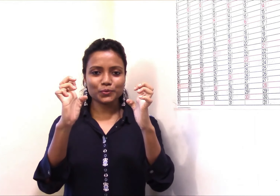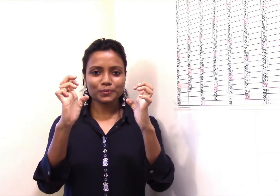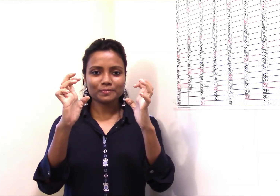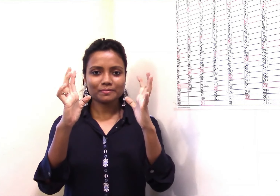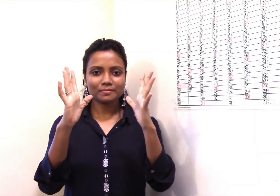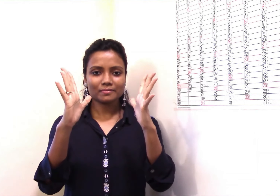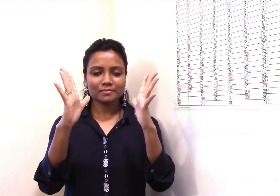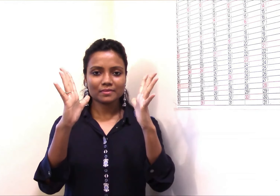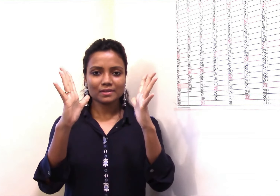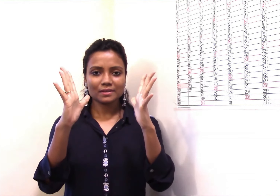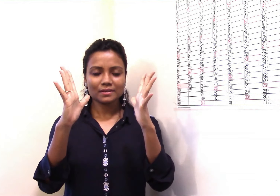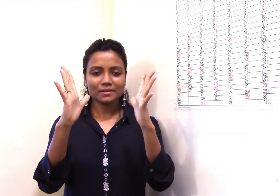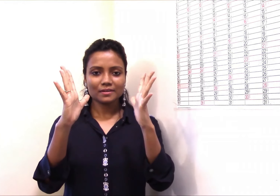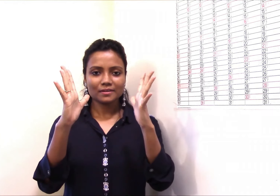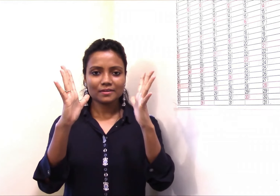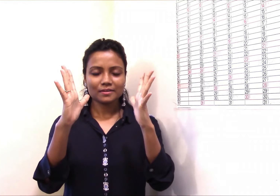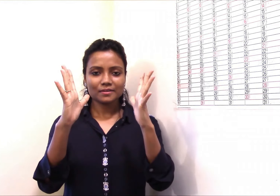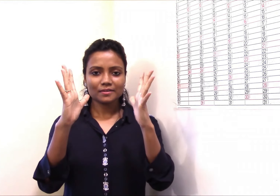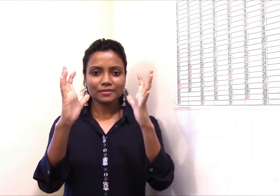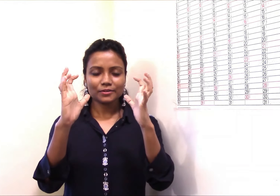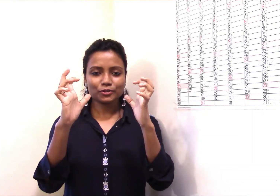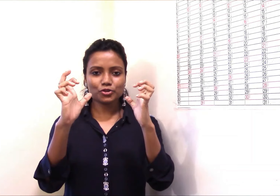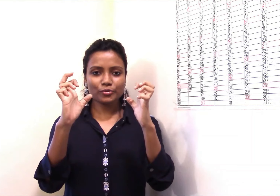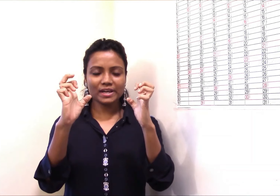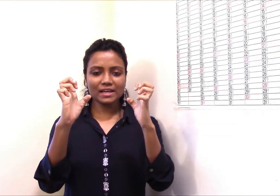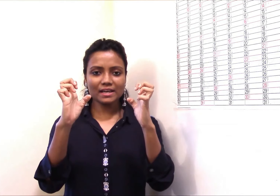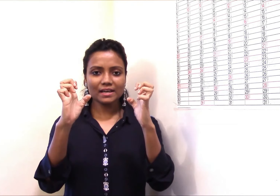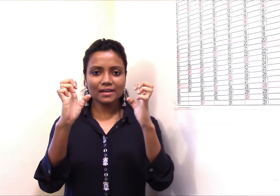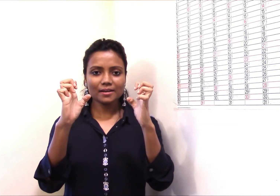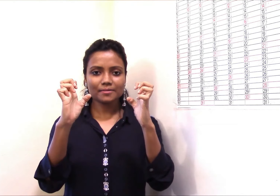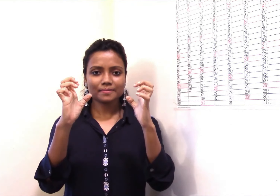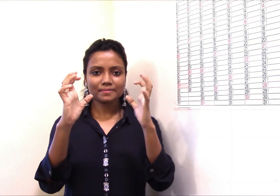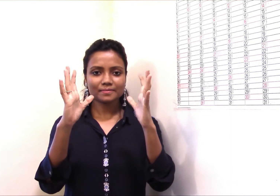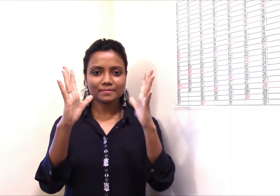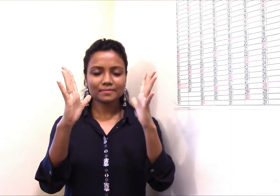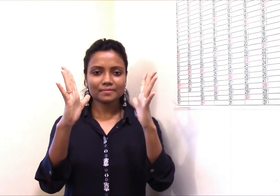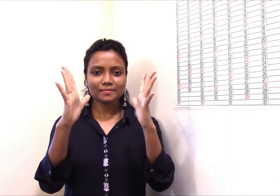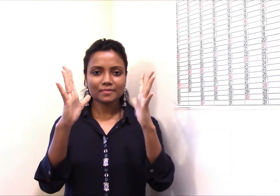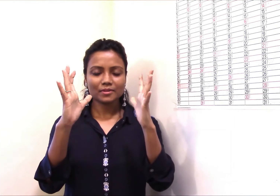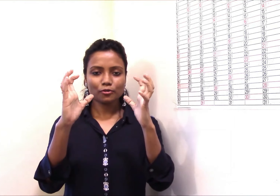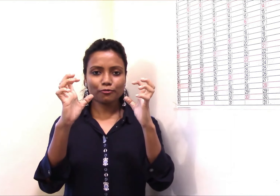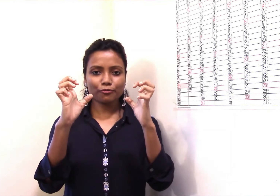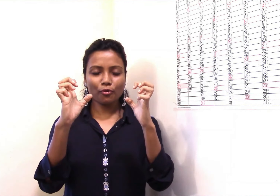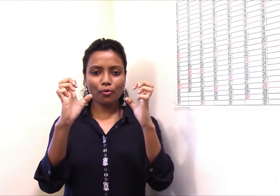three, four,